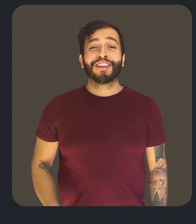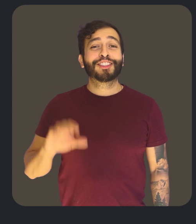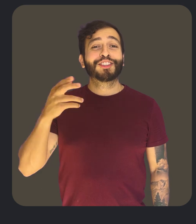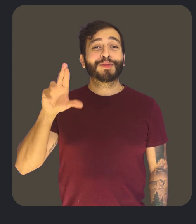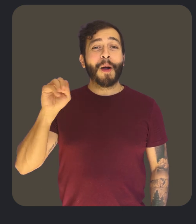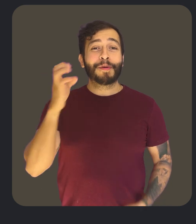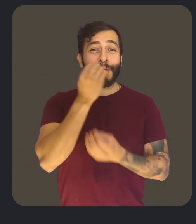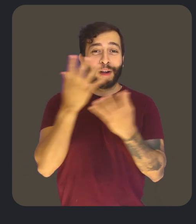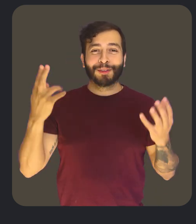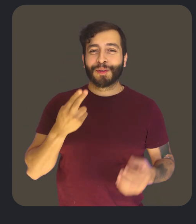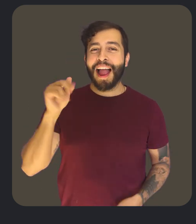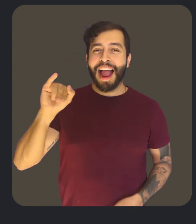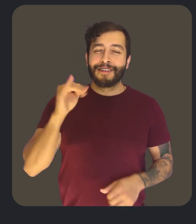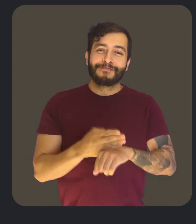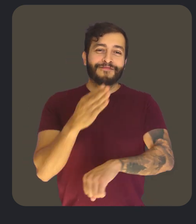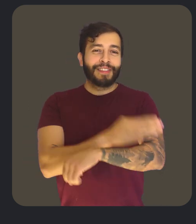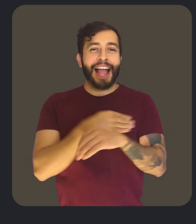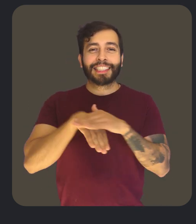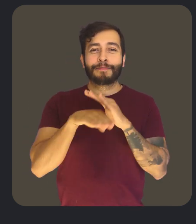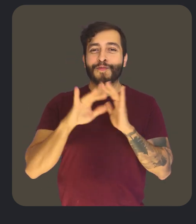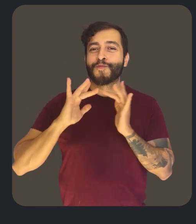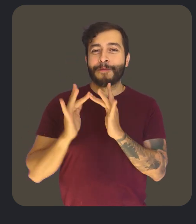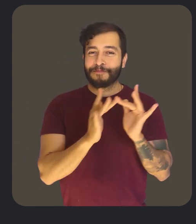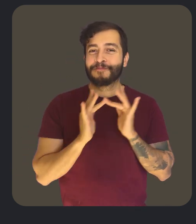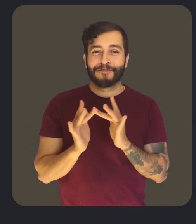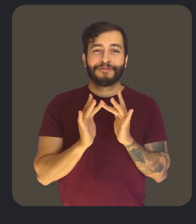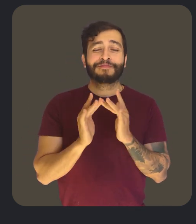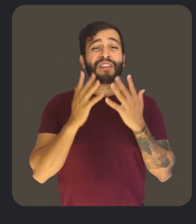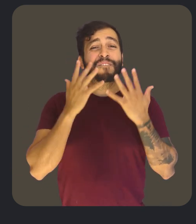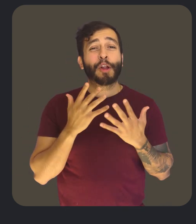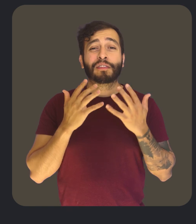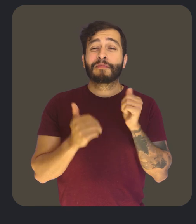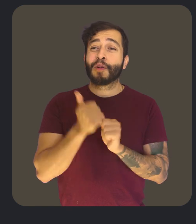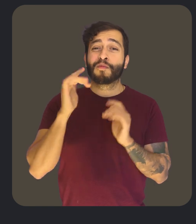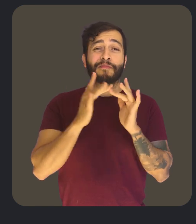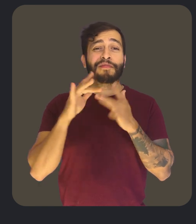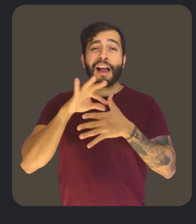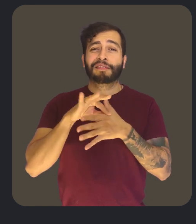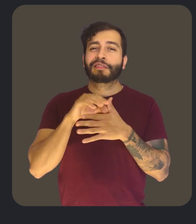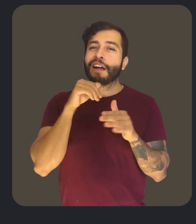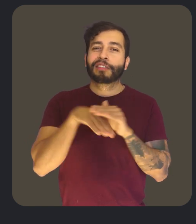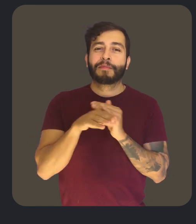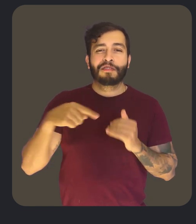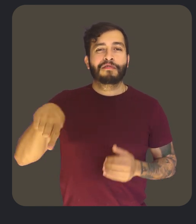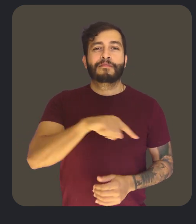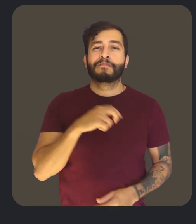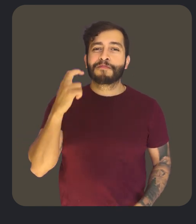In Chrome news, we're also using AI to improve accessibility on our web browser. Unfortunately, much of the web's content is inaccessible for